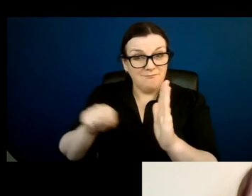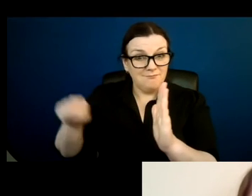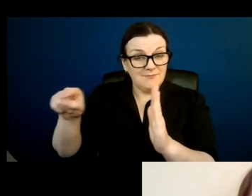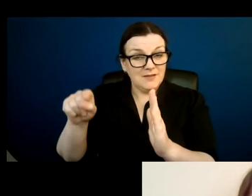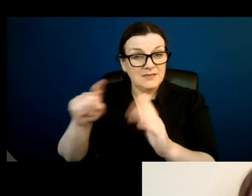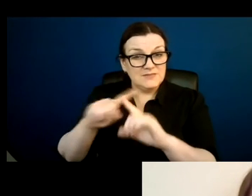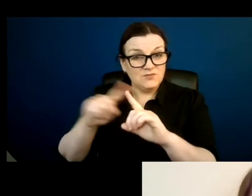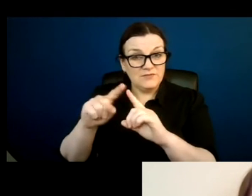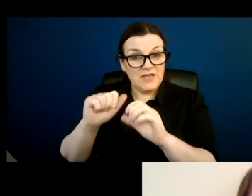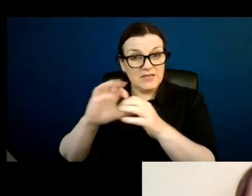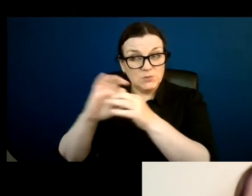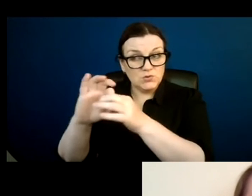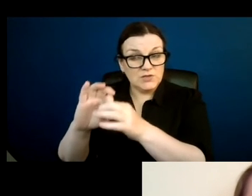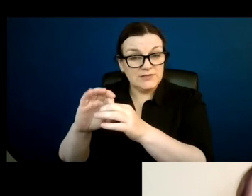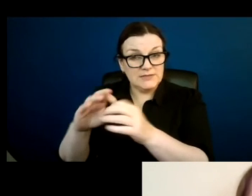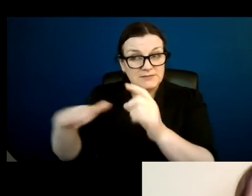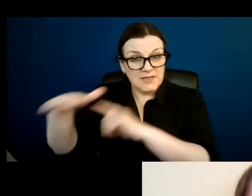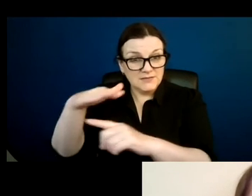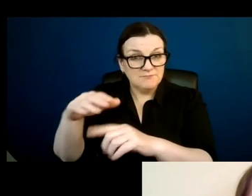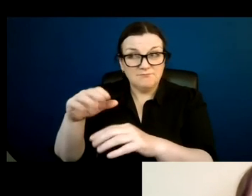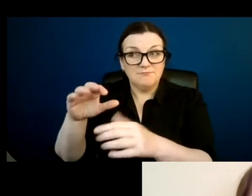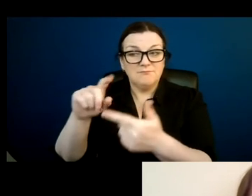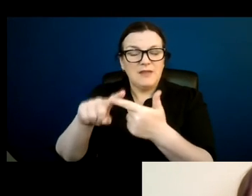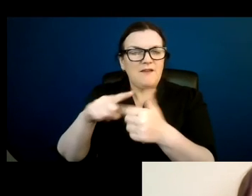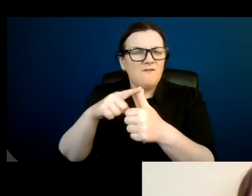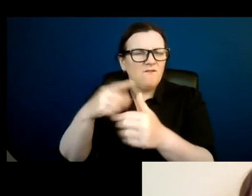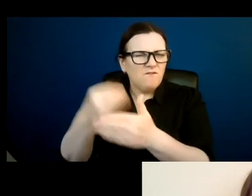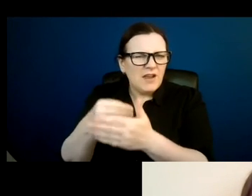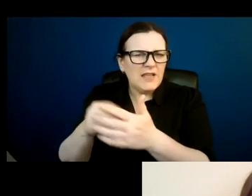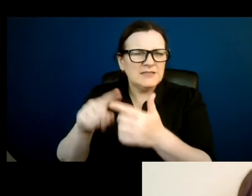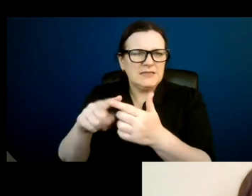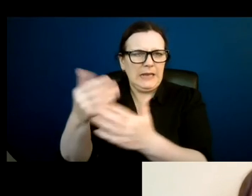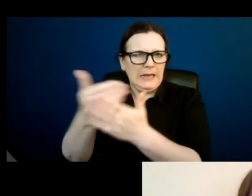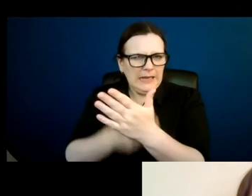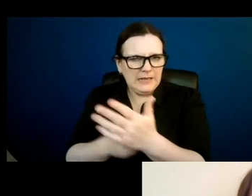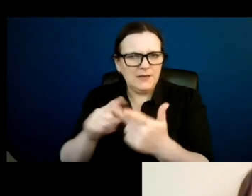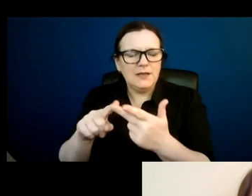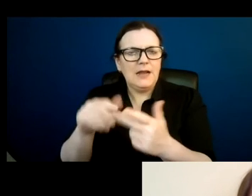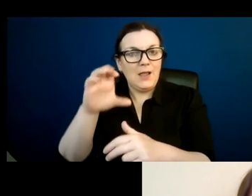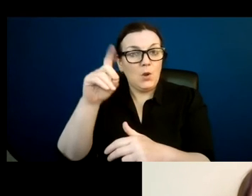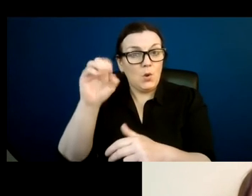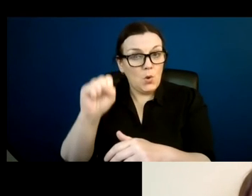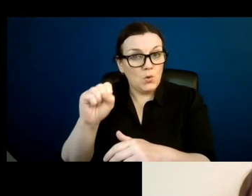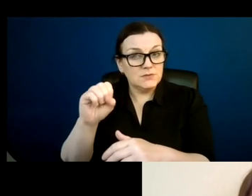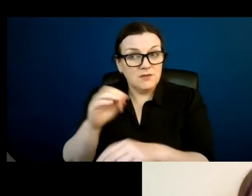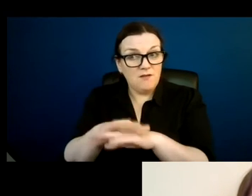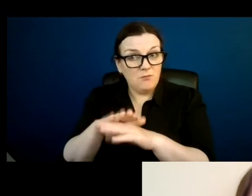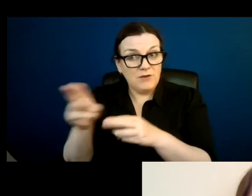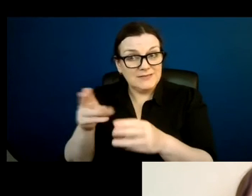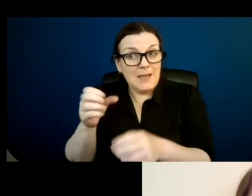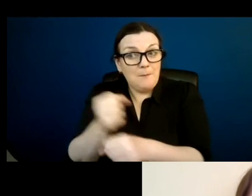finance, health, legal that people need to engage with for services? I'm guessing codes of practice around supported decision making.